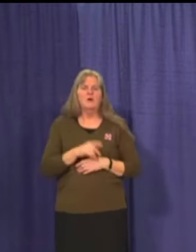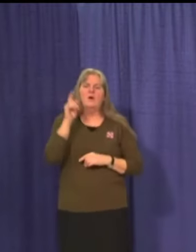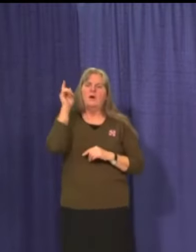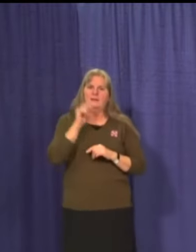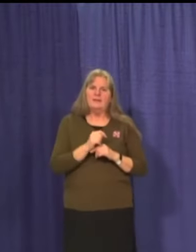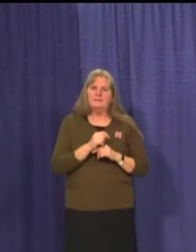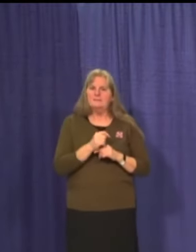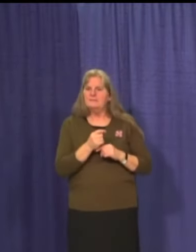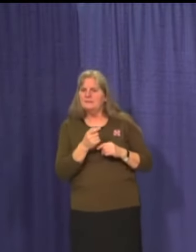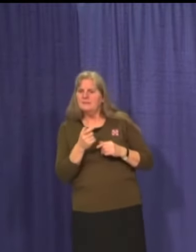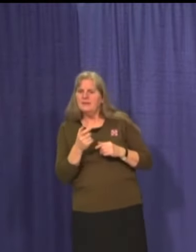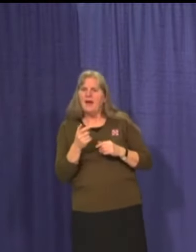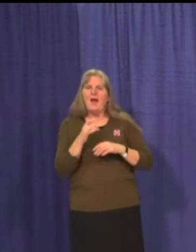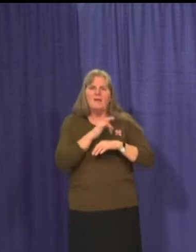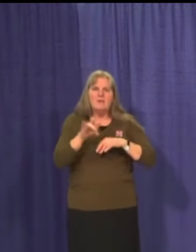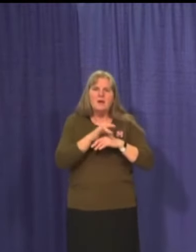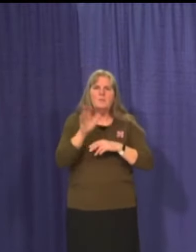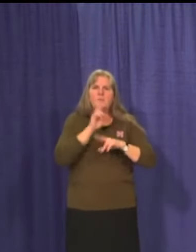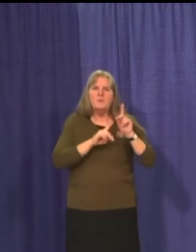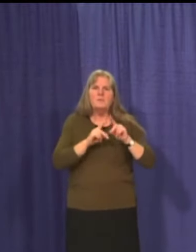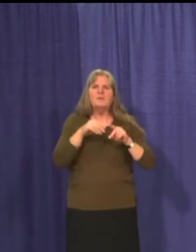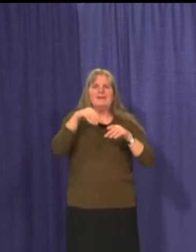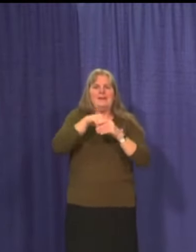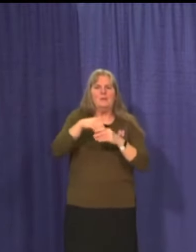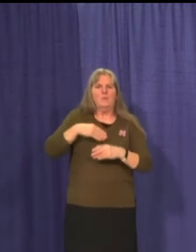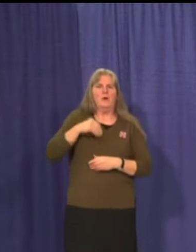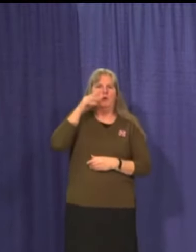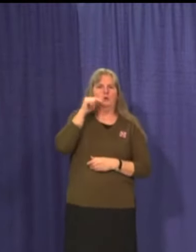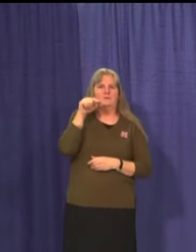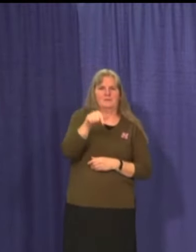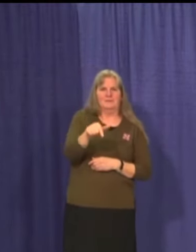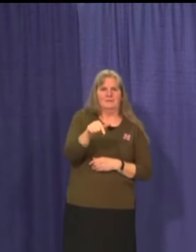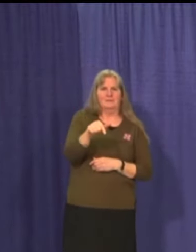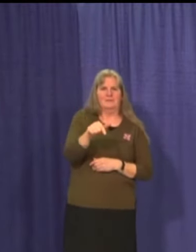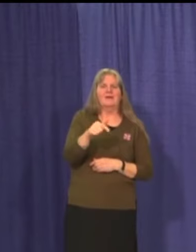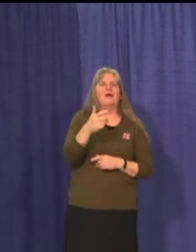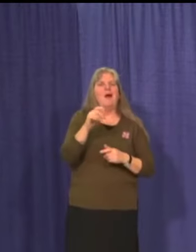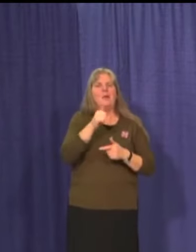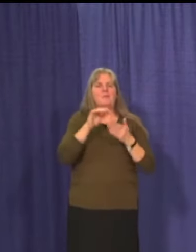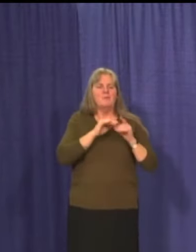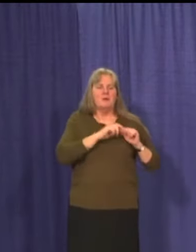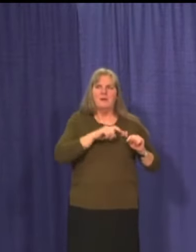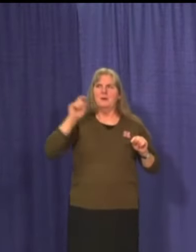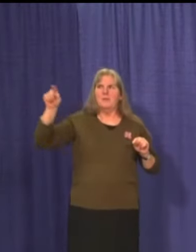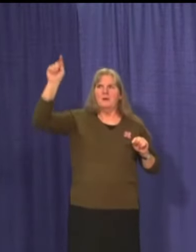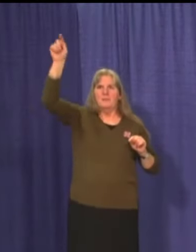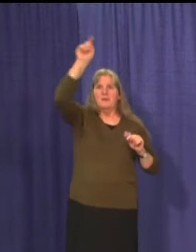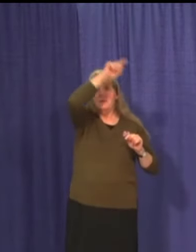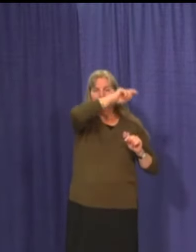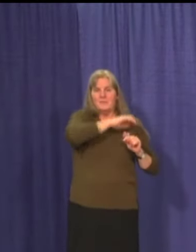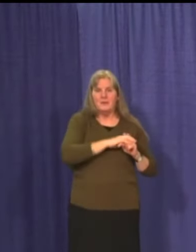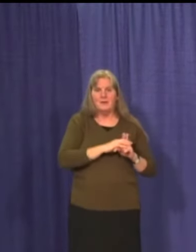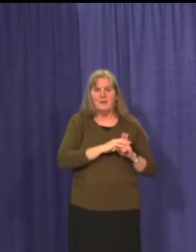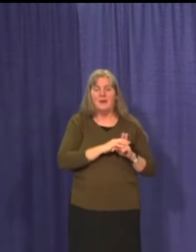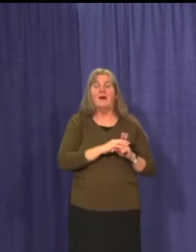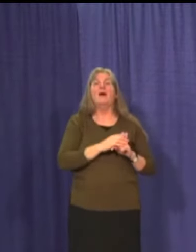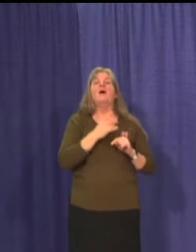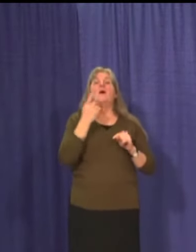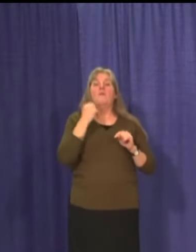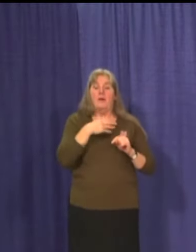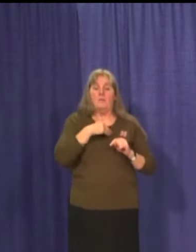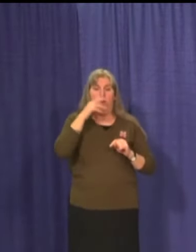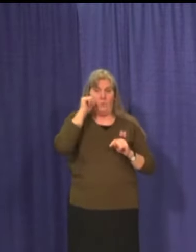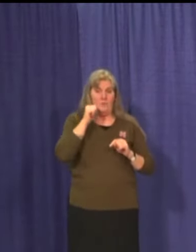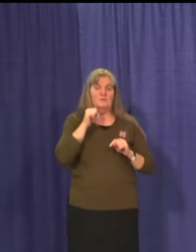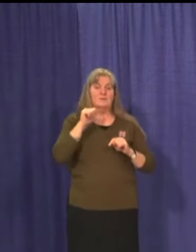until we ready up for the public clinics, where we will then be prepared to crank through as many people as our supplies allow.